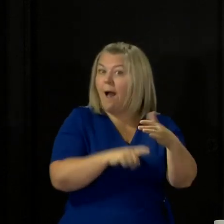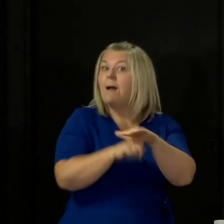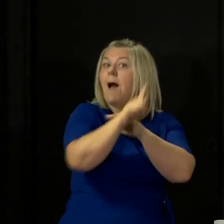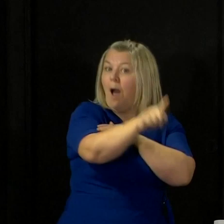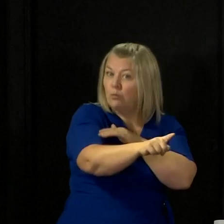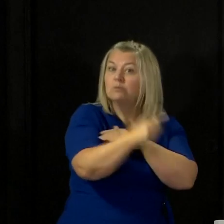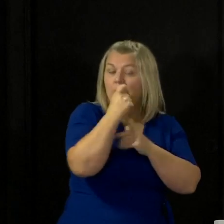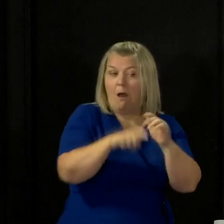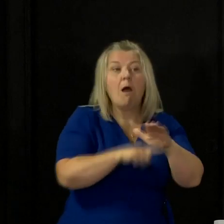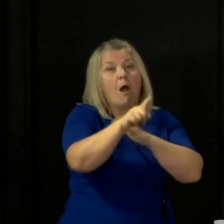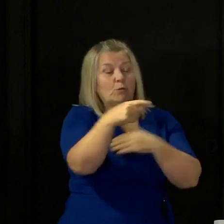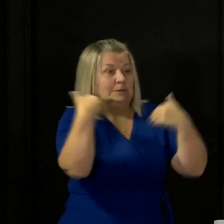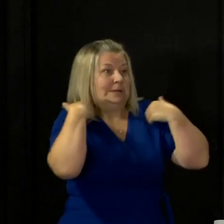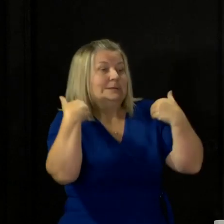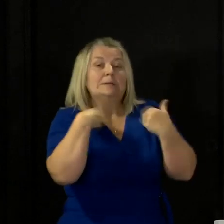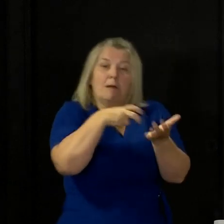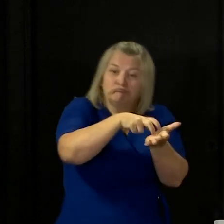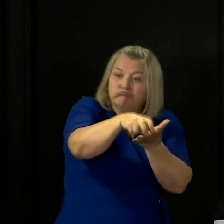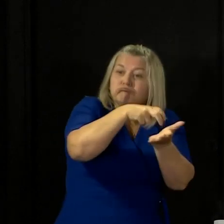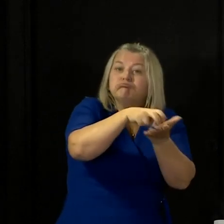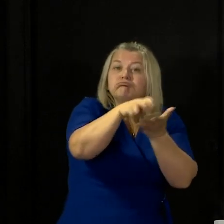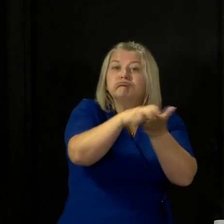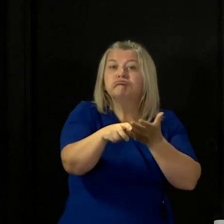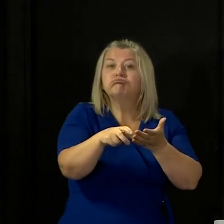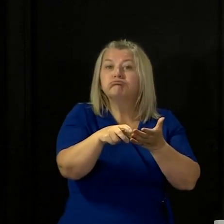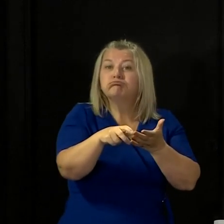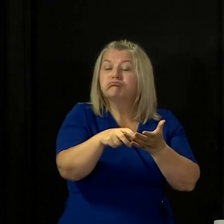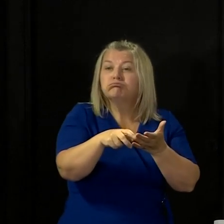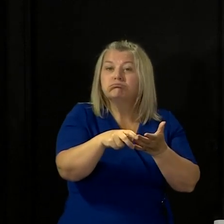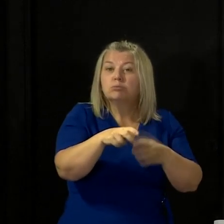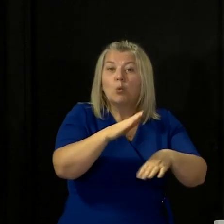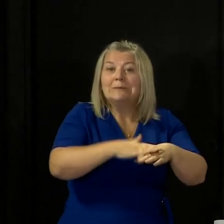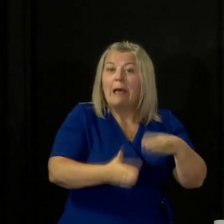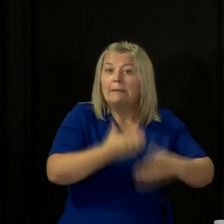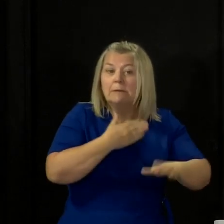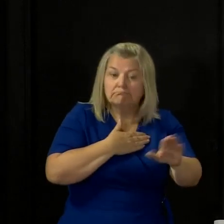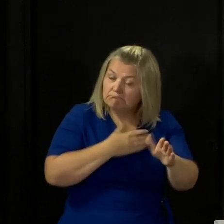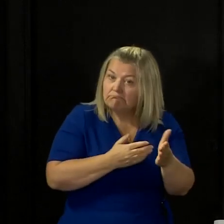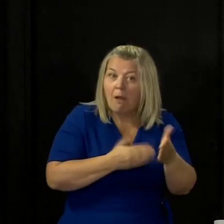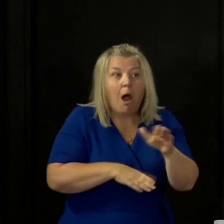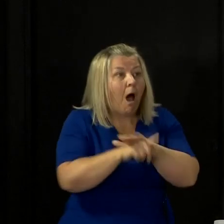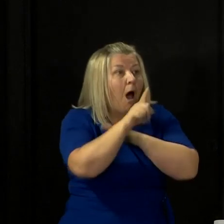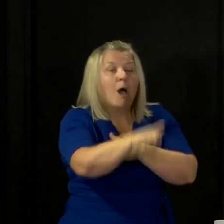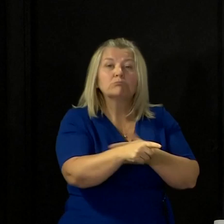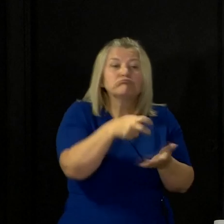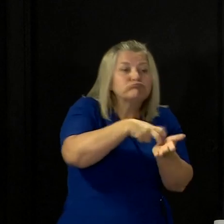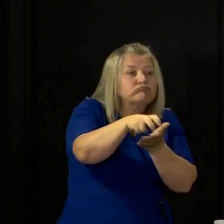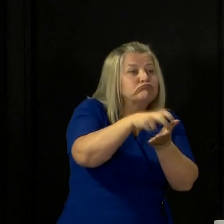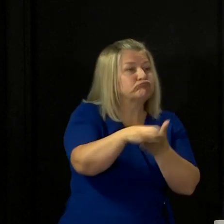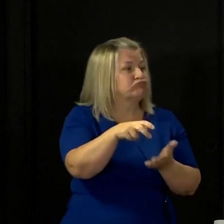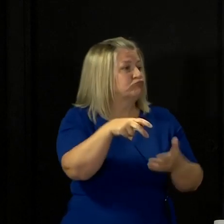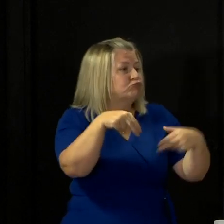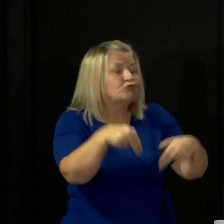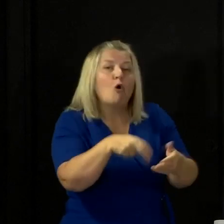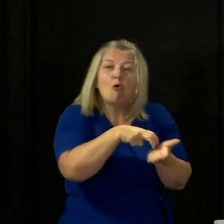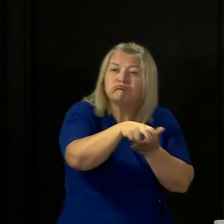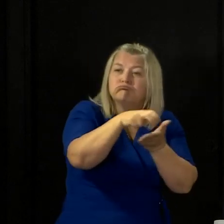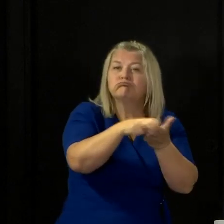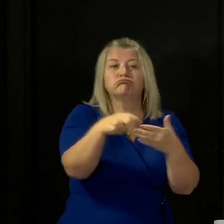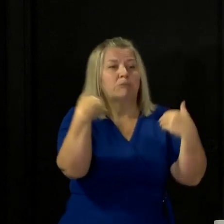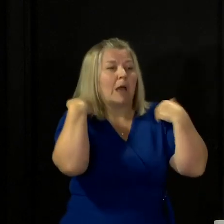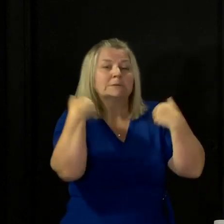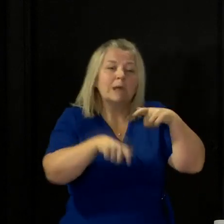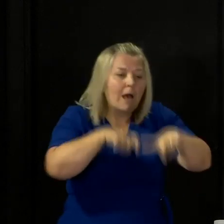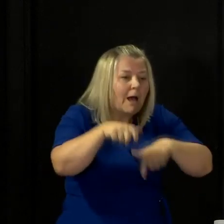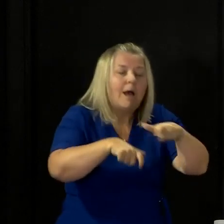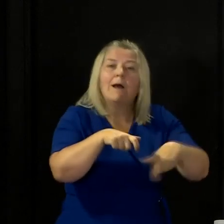how often you can go out each day. We hope that this will provide some boost for your quality of life, particularly if you live in